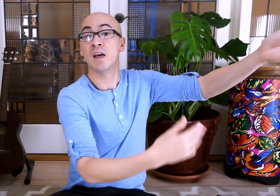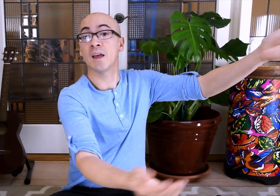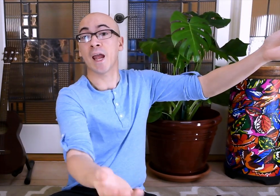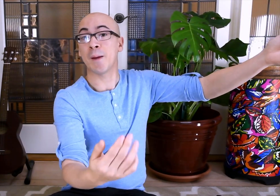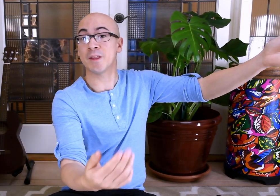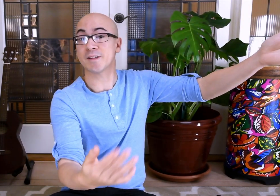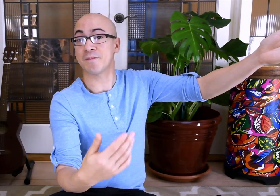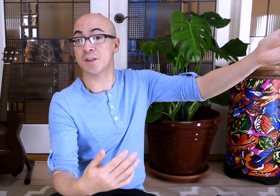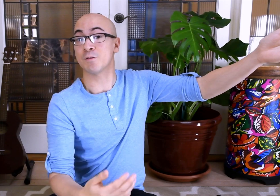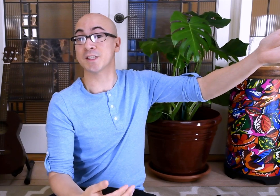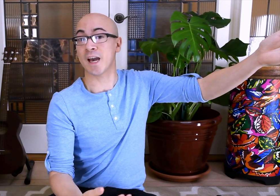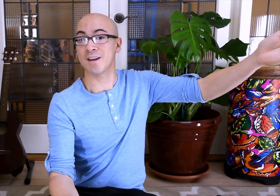Hand me the stuff that you just cut.